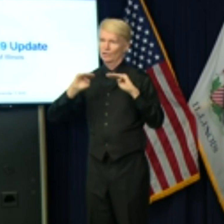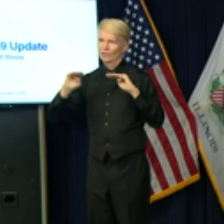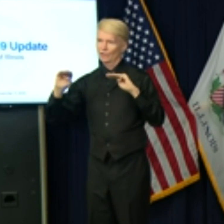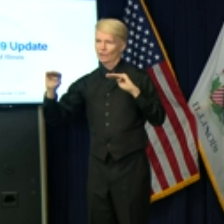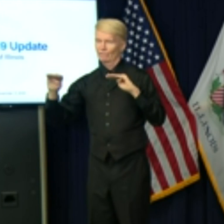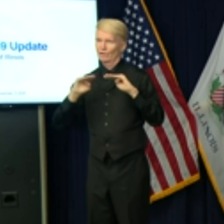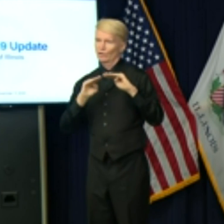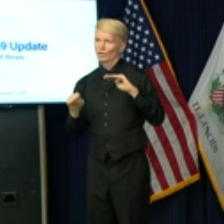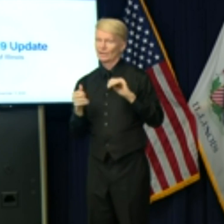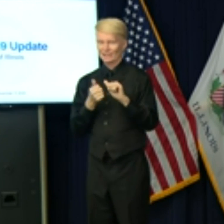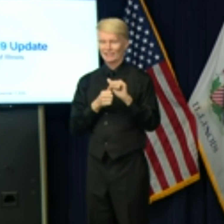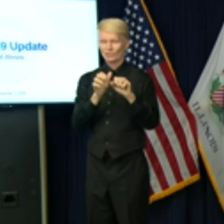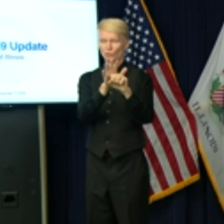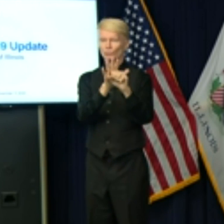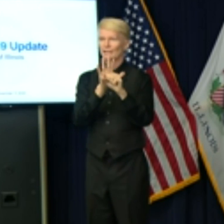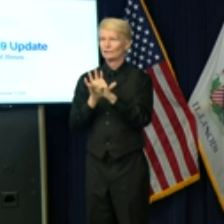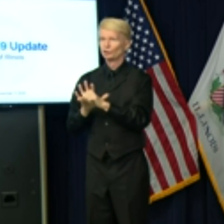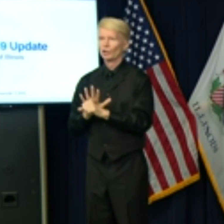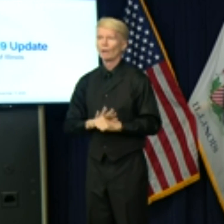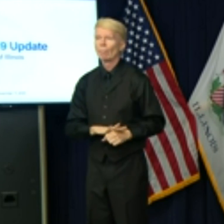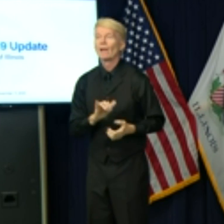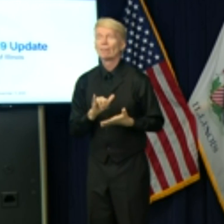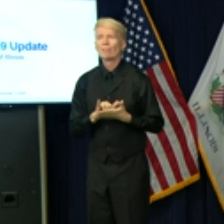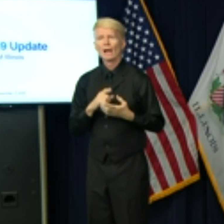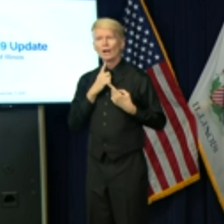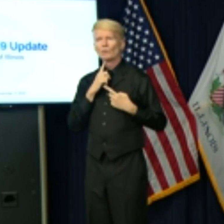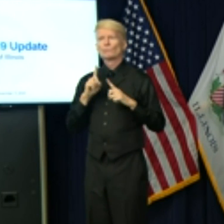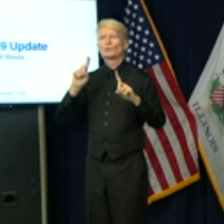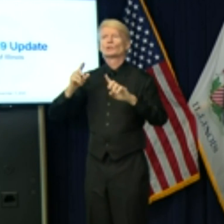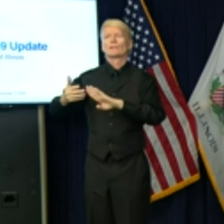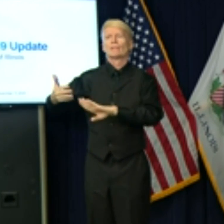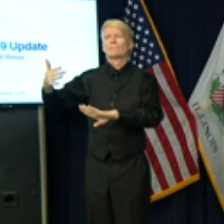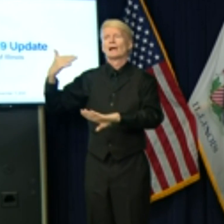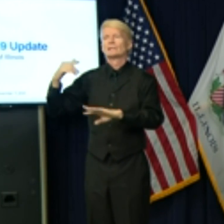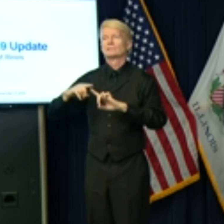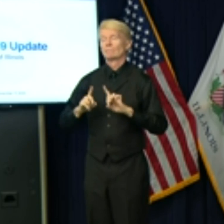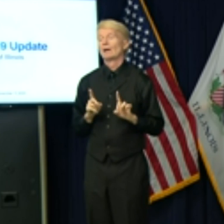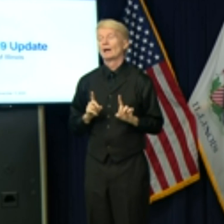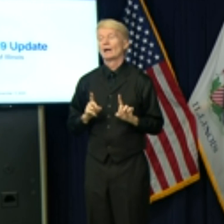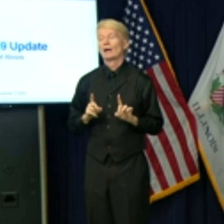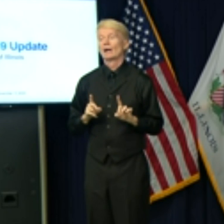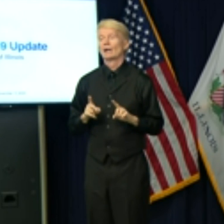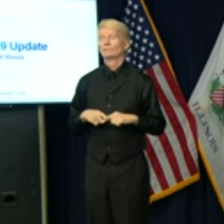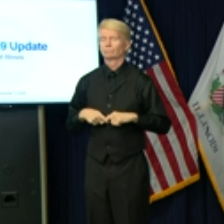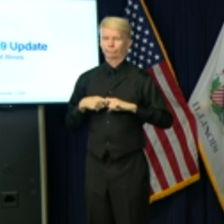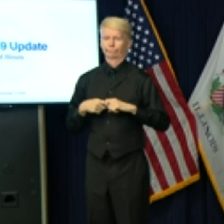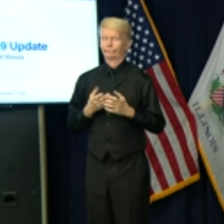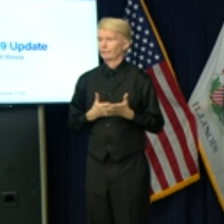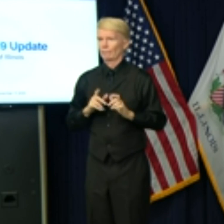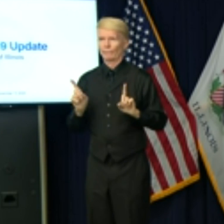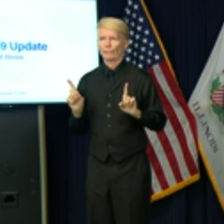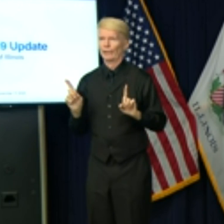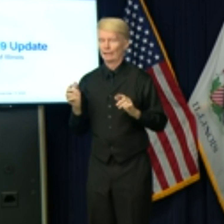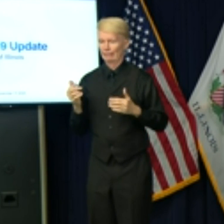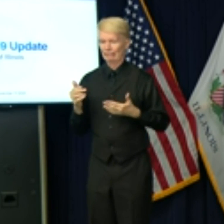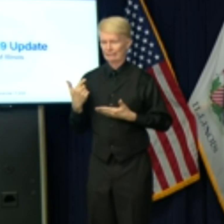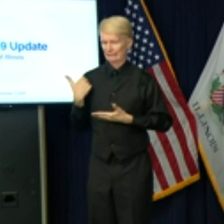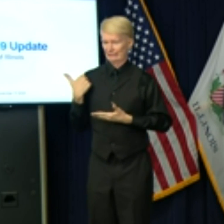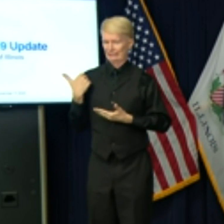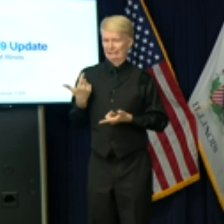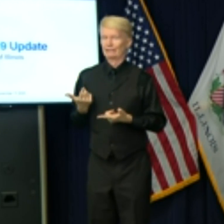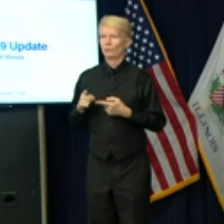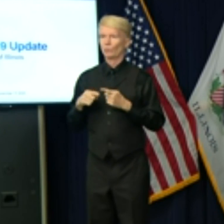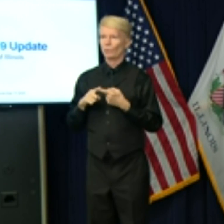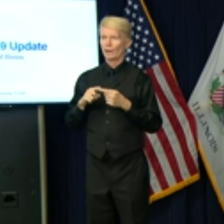doing it regionally. That has worked in the past, but it stopped working at some point when the linear went to